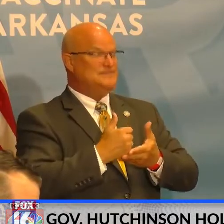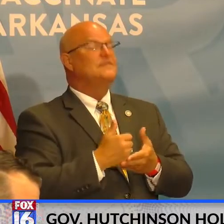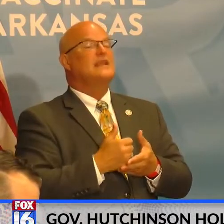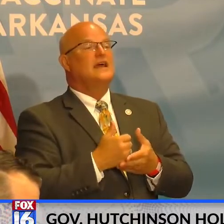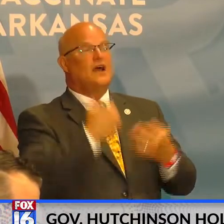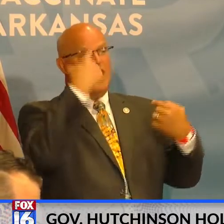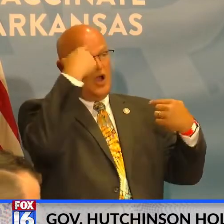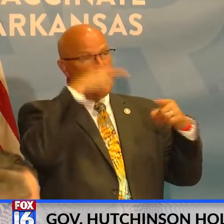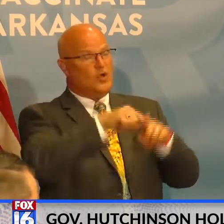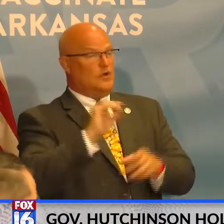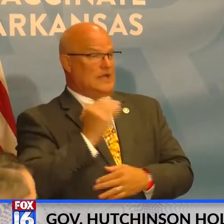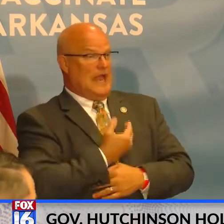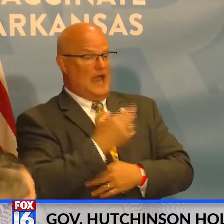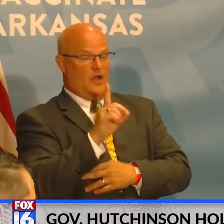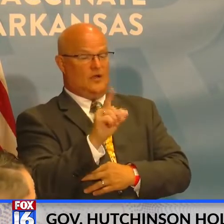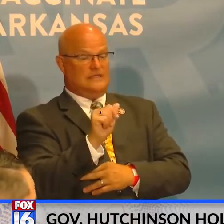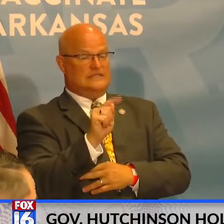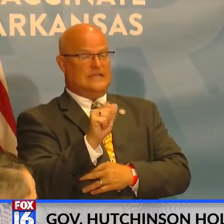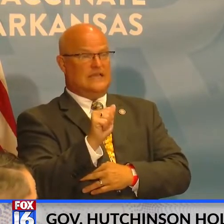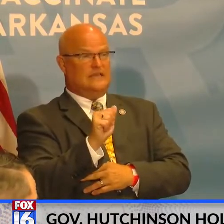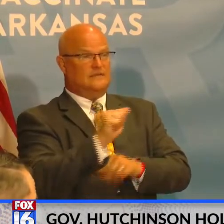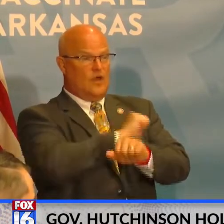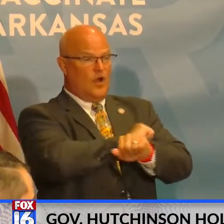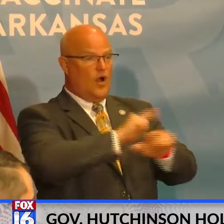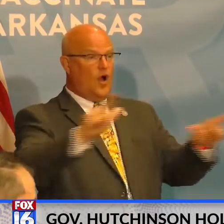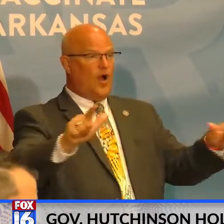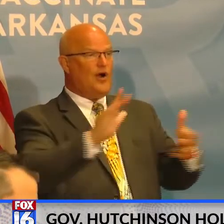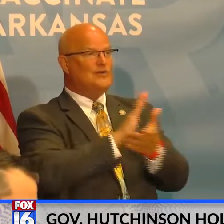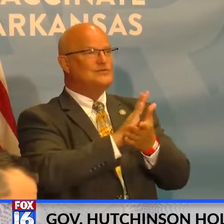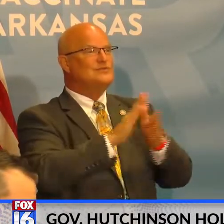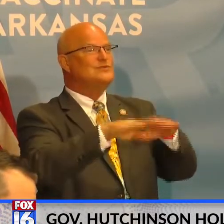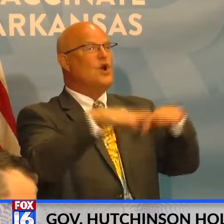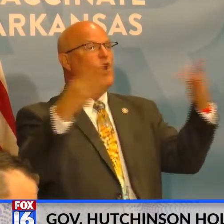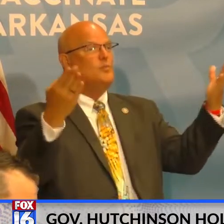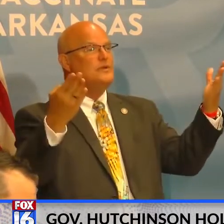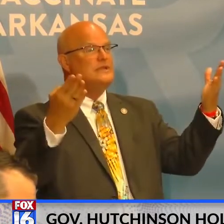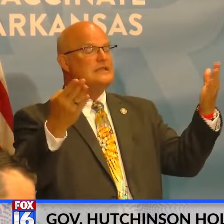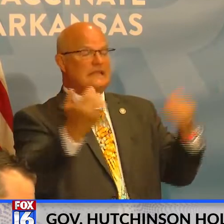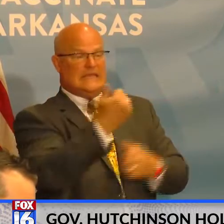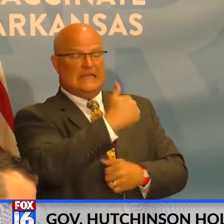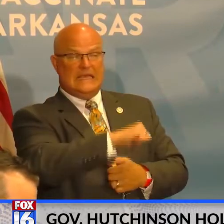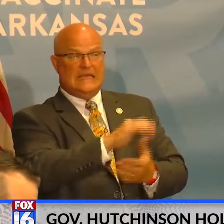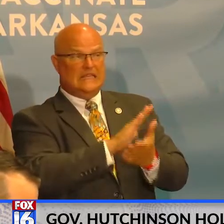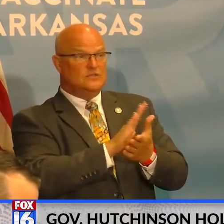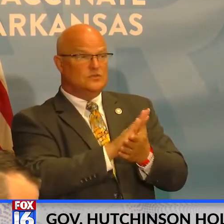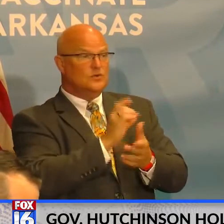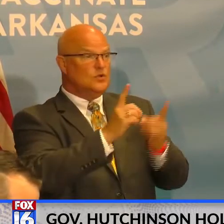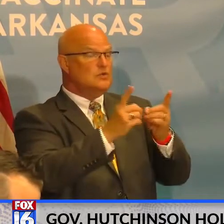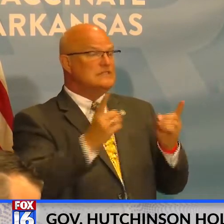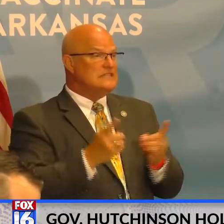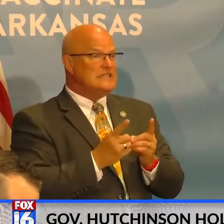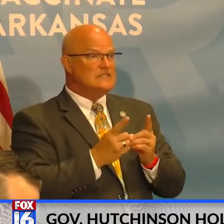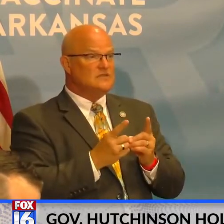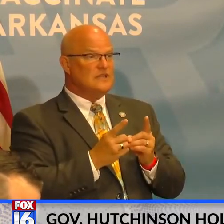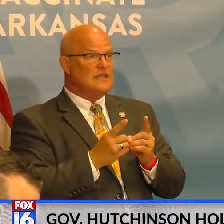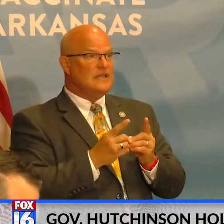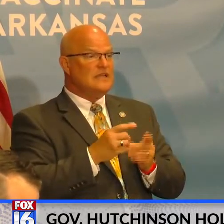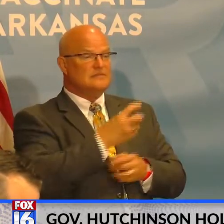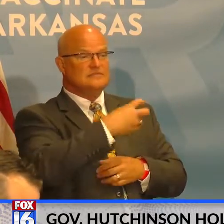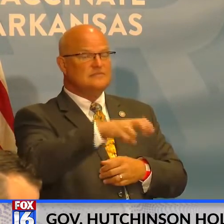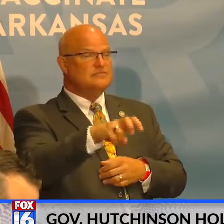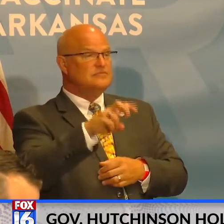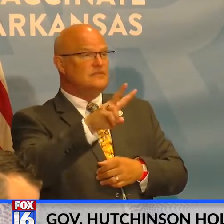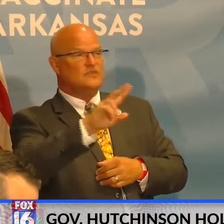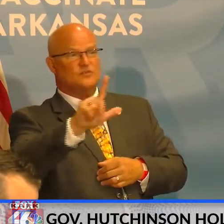According to our data, all schools are open, and we do not have any school or district-wide modifications reported